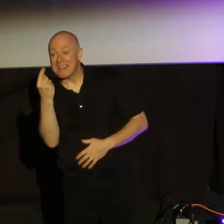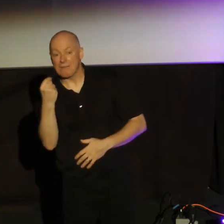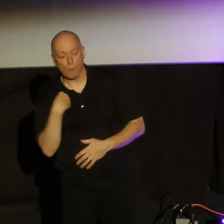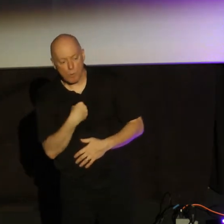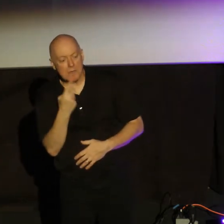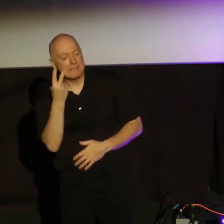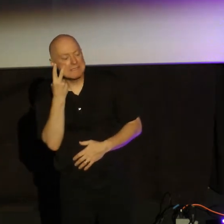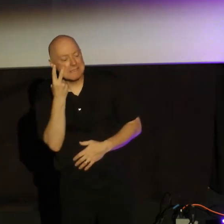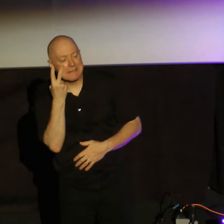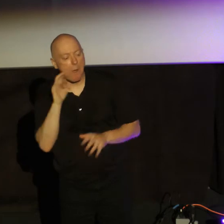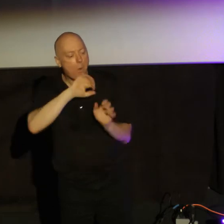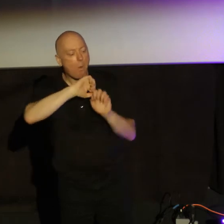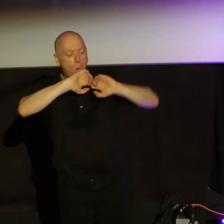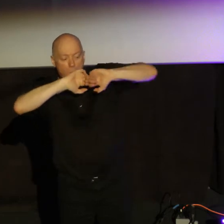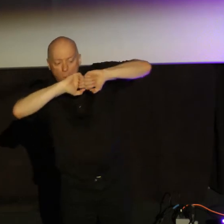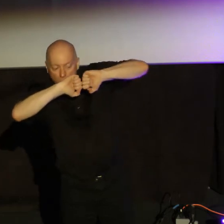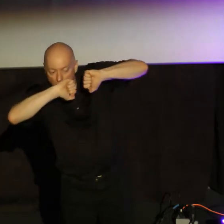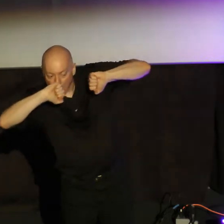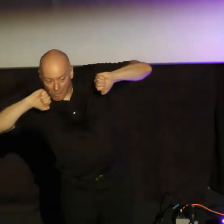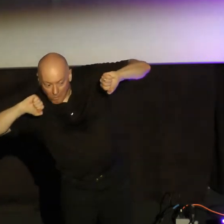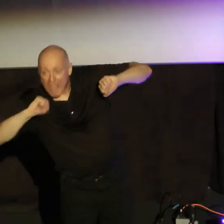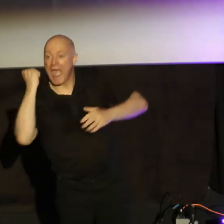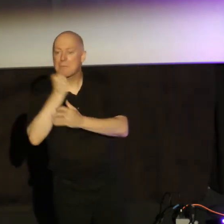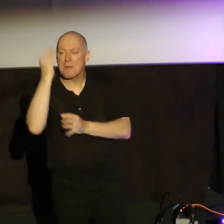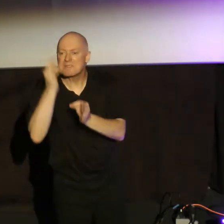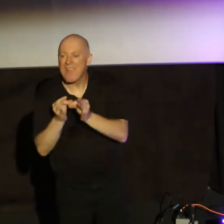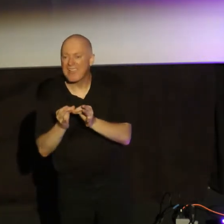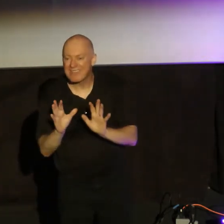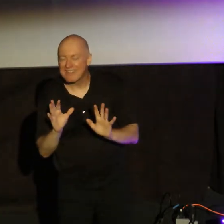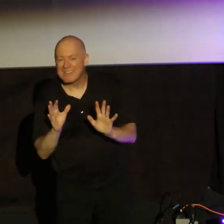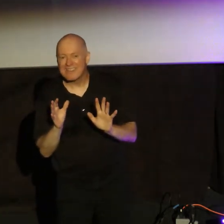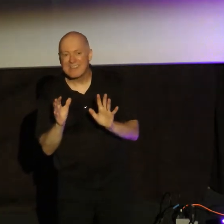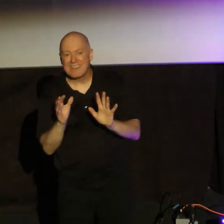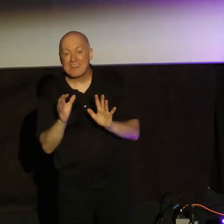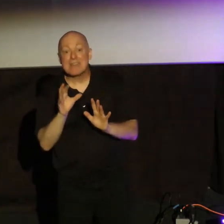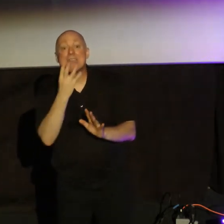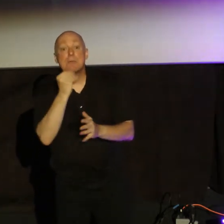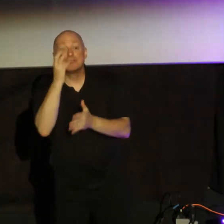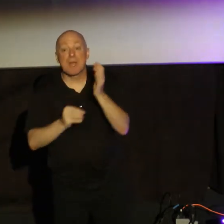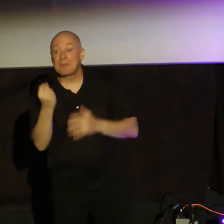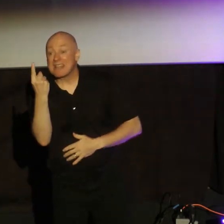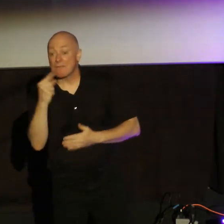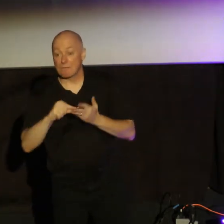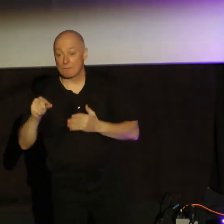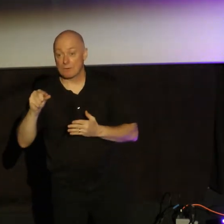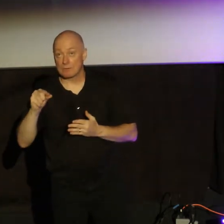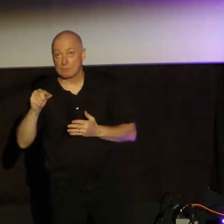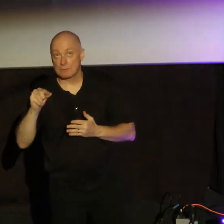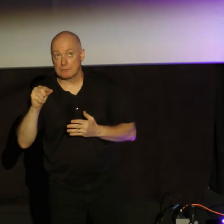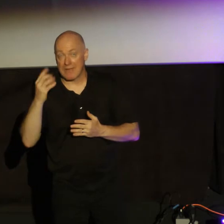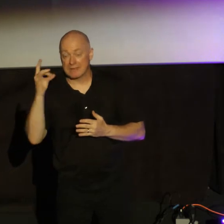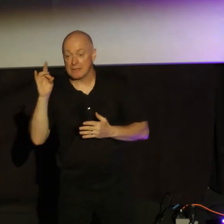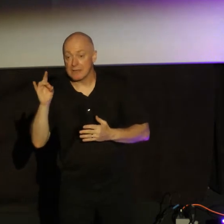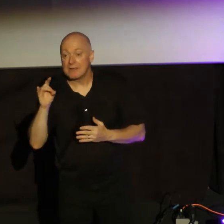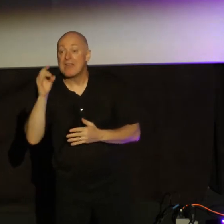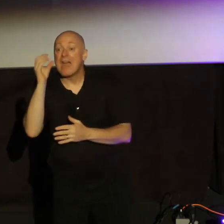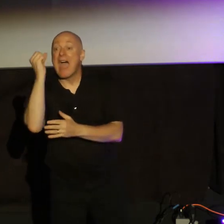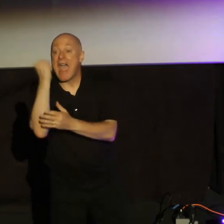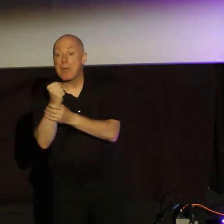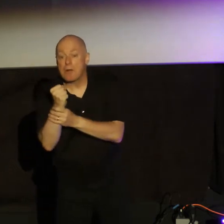Abraham's faith. Hear this. Hebrews 11, 19. He says, he, that's Abraham, considered that